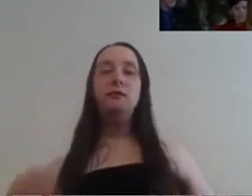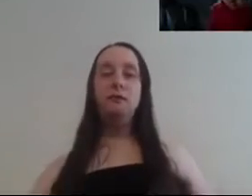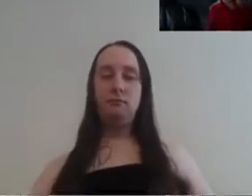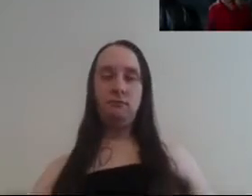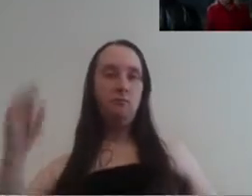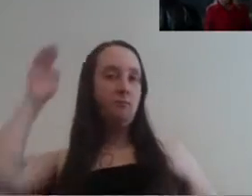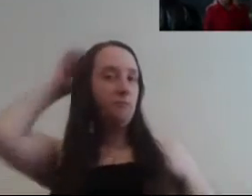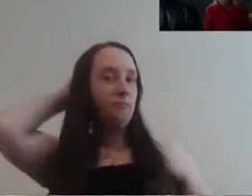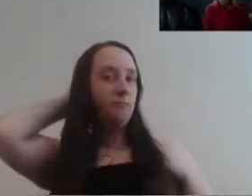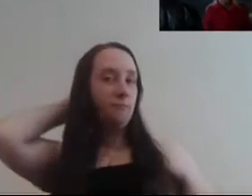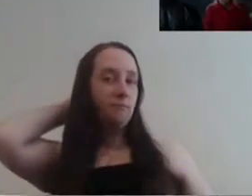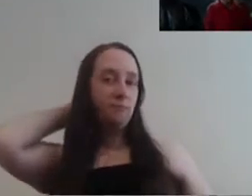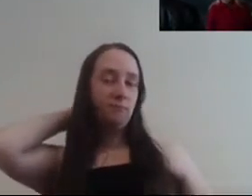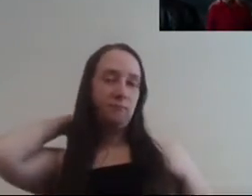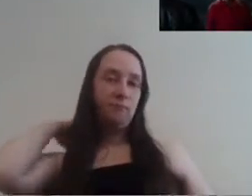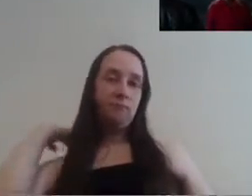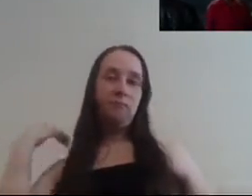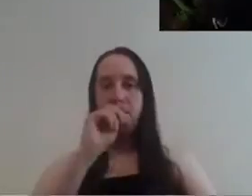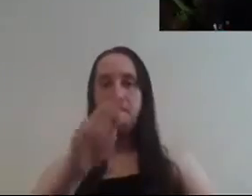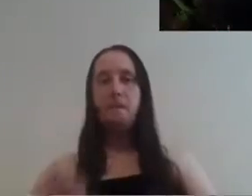about everything about you about me that's not the case